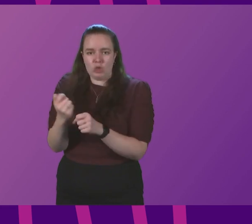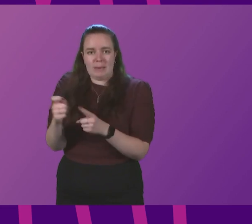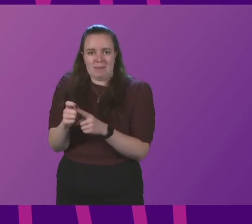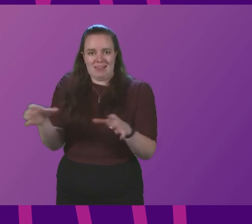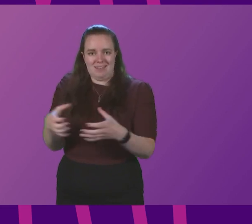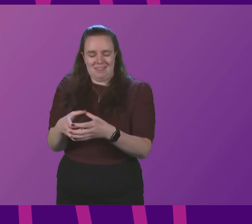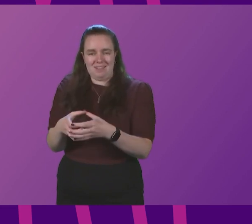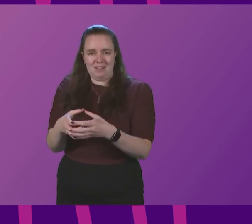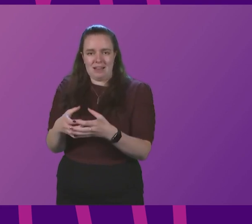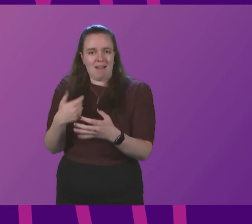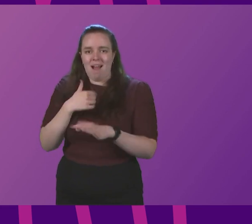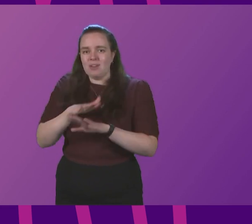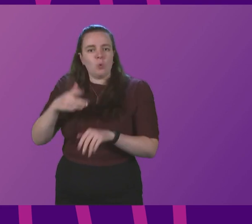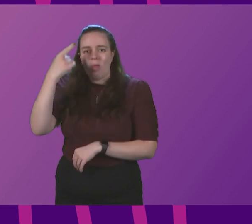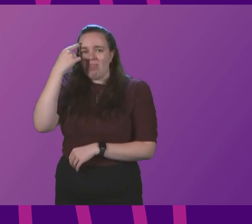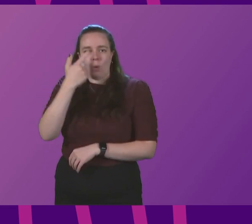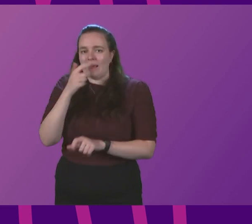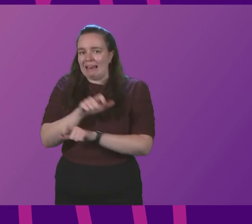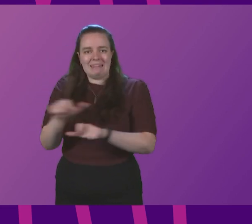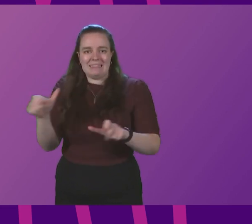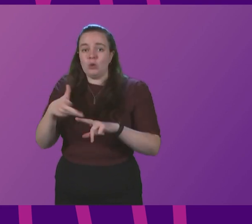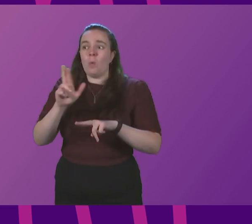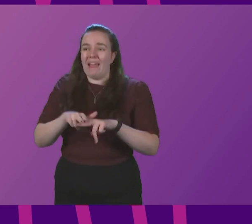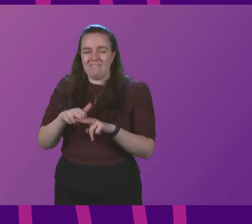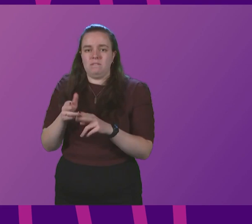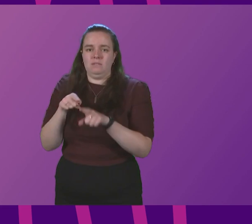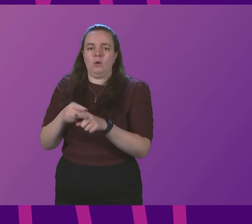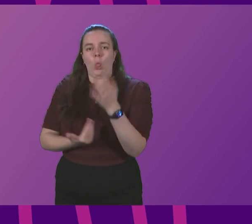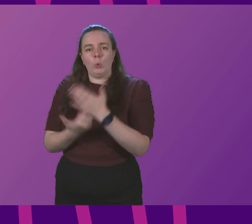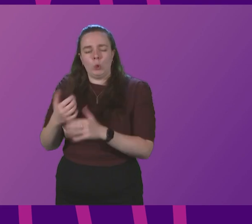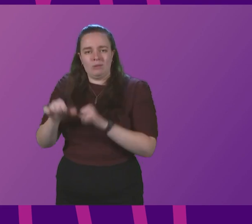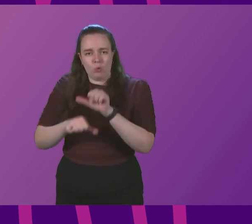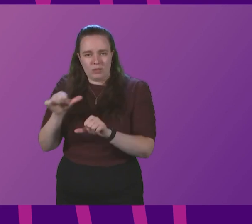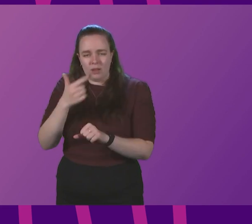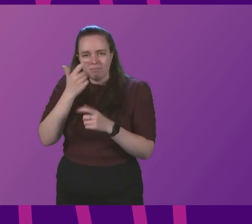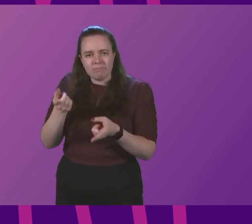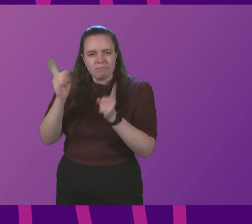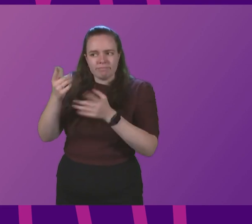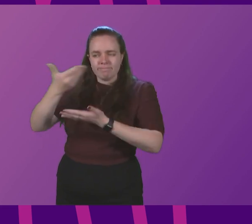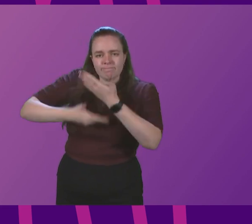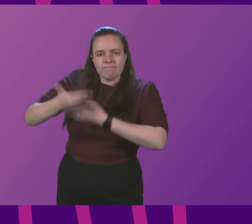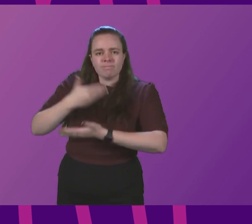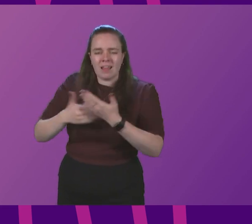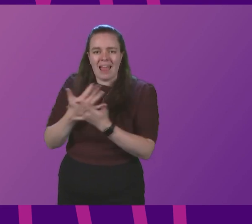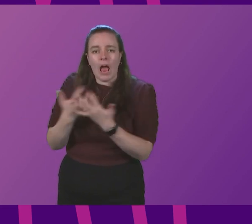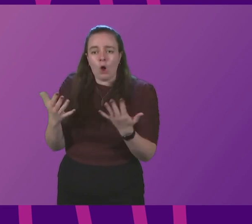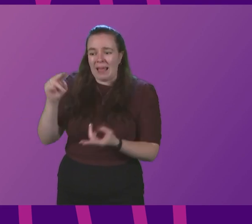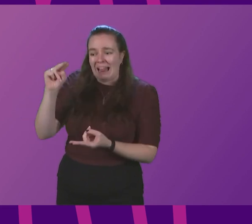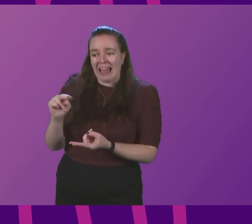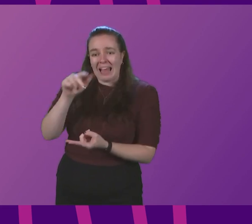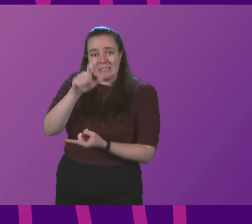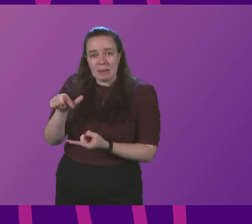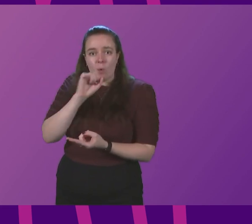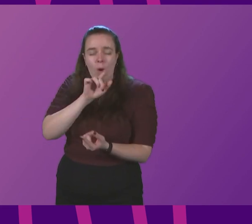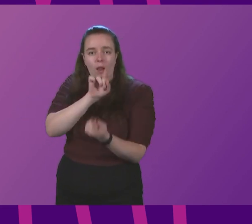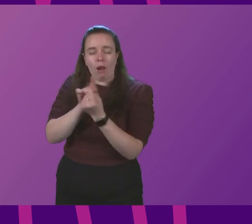I don't think we can maintain that if we're having to do this new process. So, can the First Minister tell us how many fewer people are going to